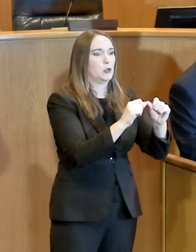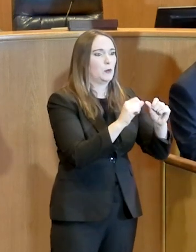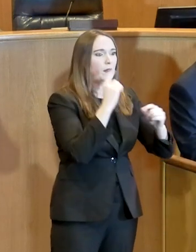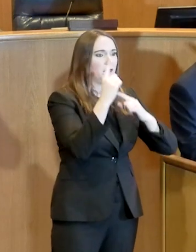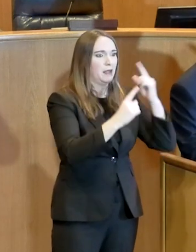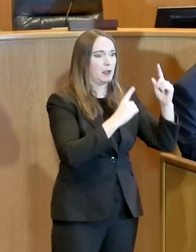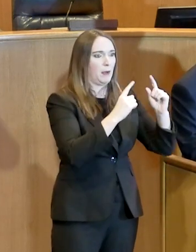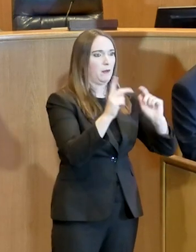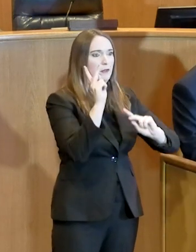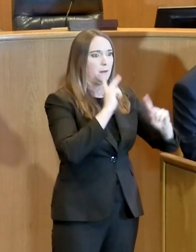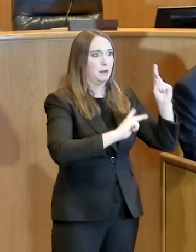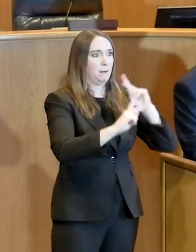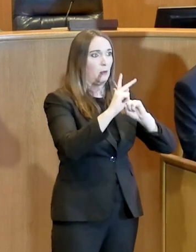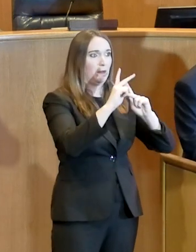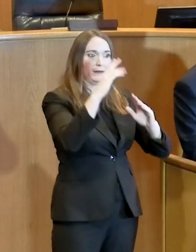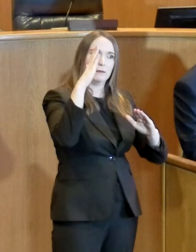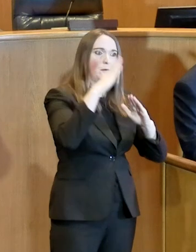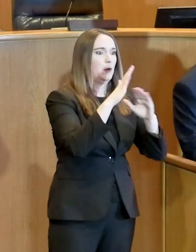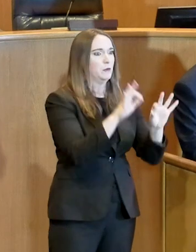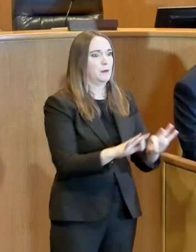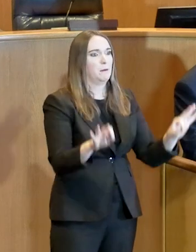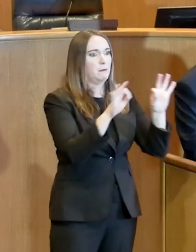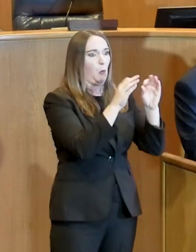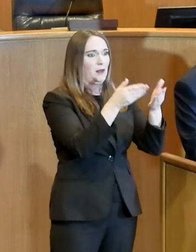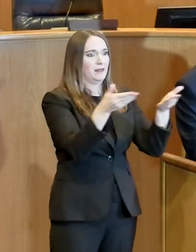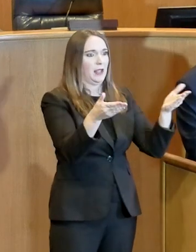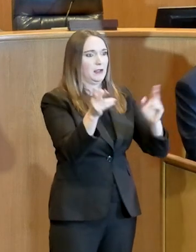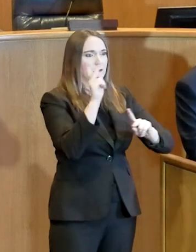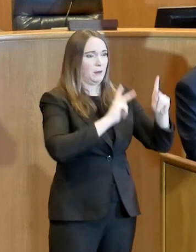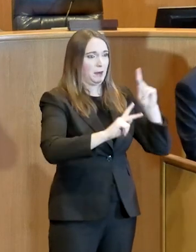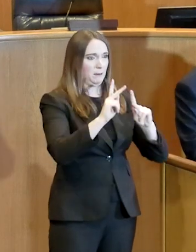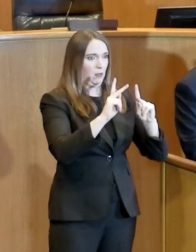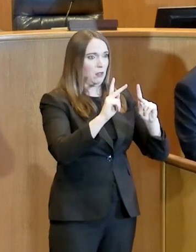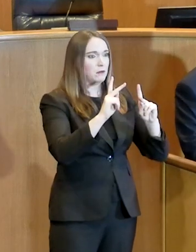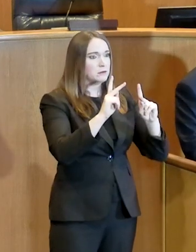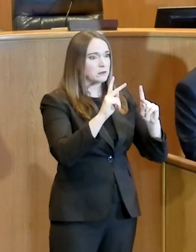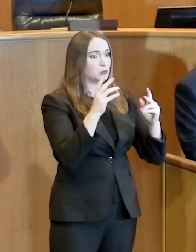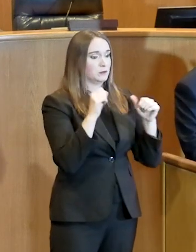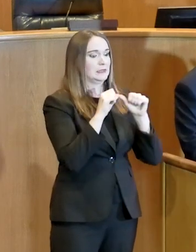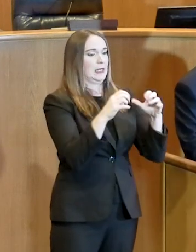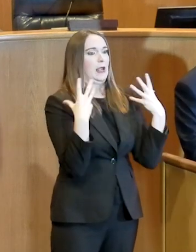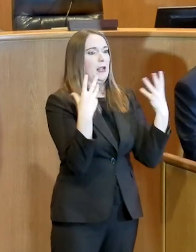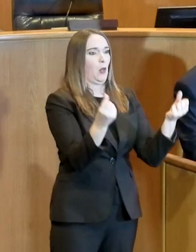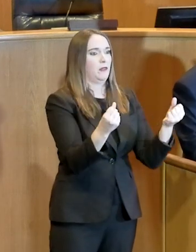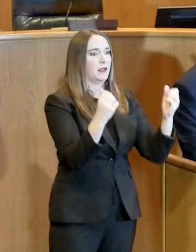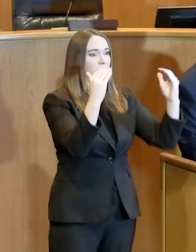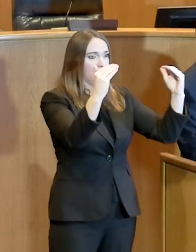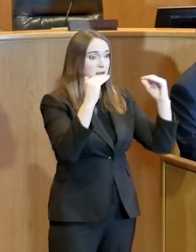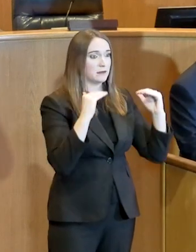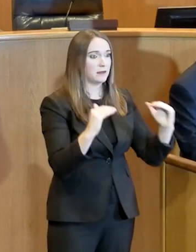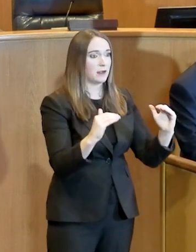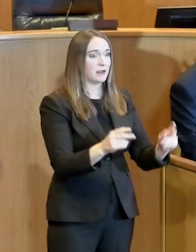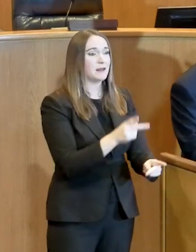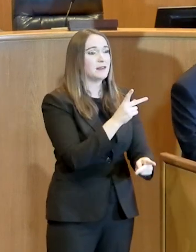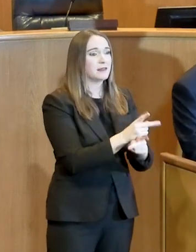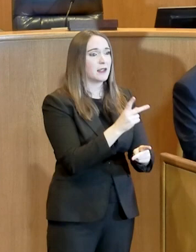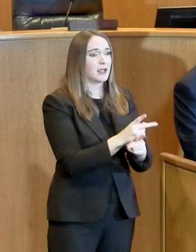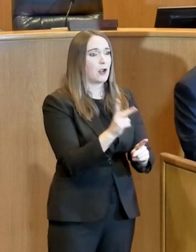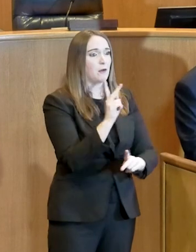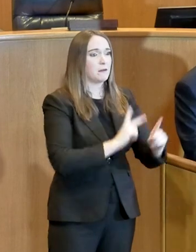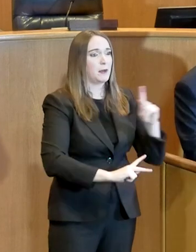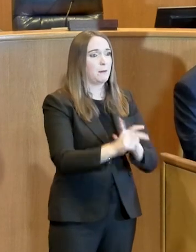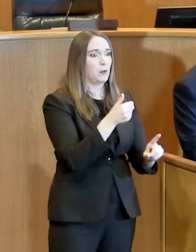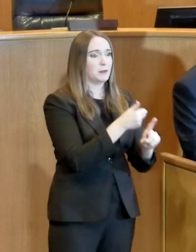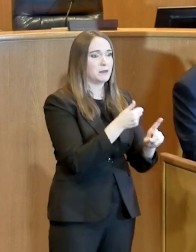and health of our citizens. And then secondary there, of course, but also important, is taking care of our first responders and